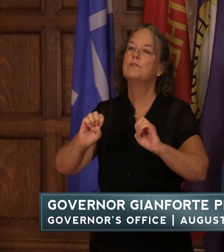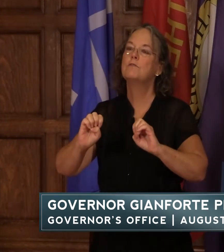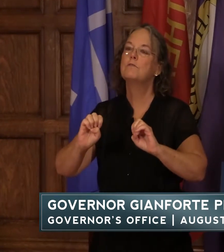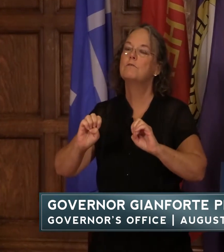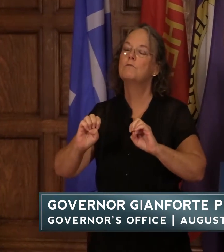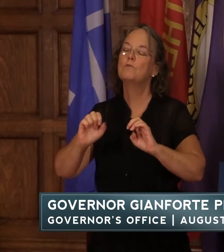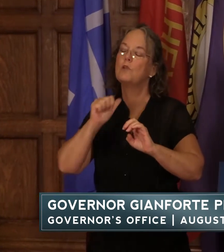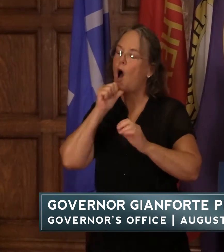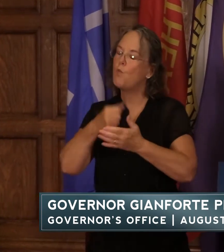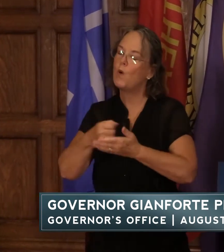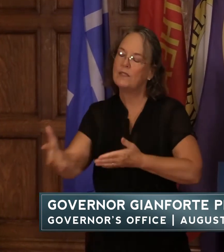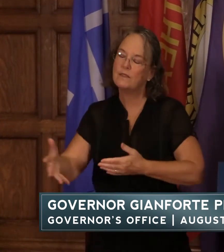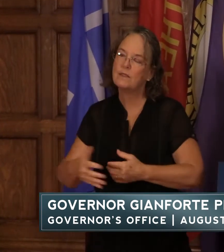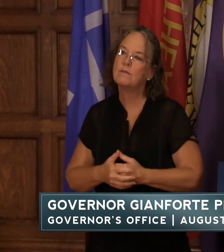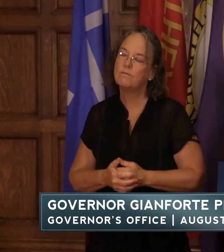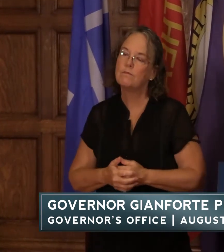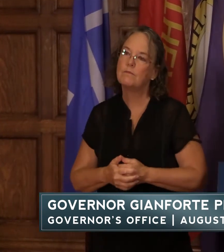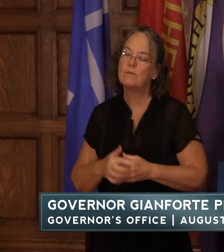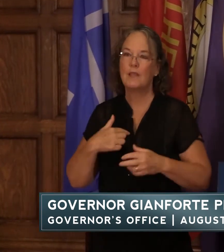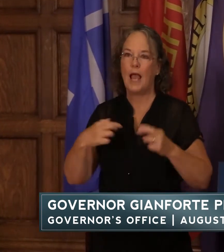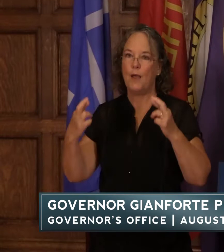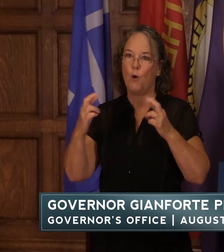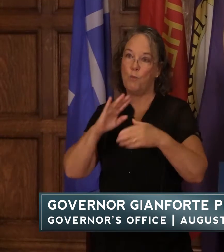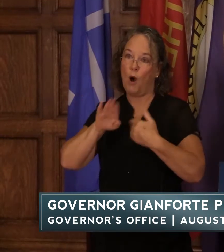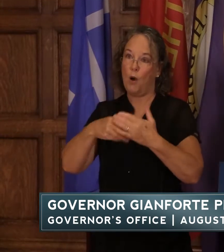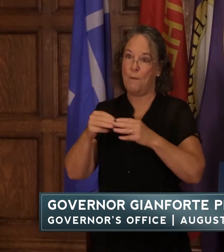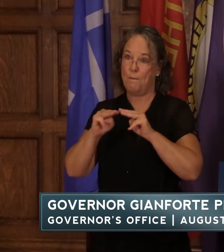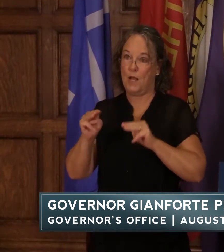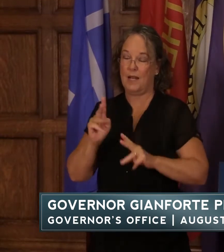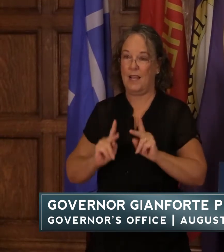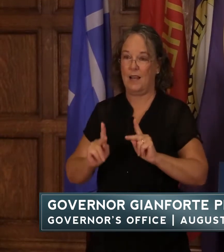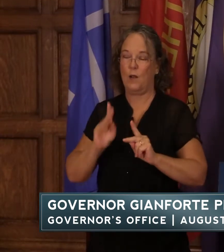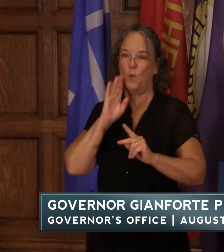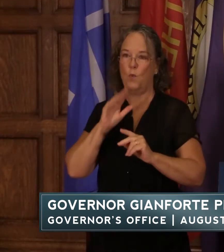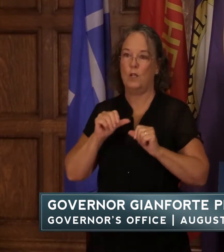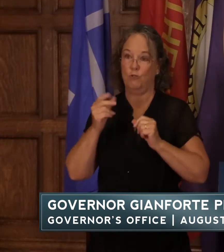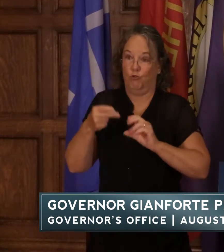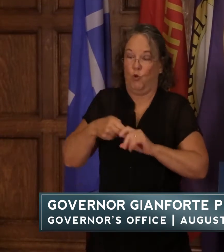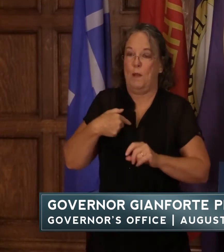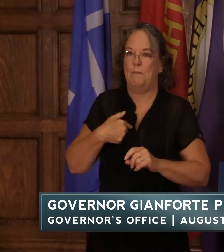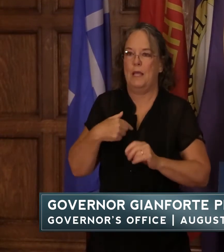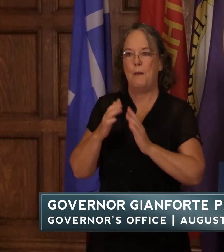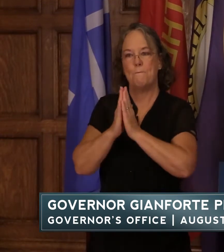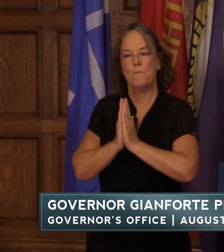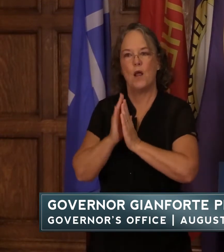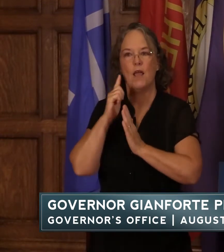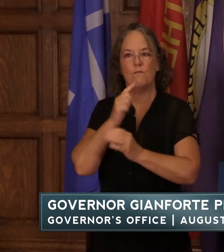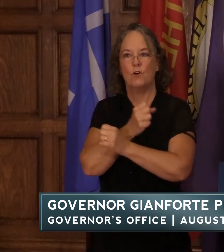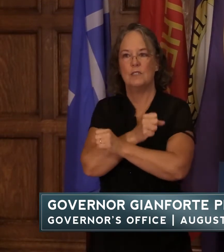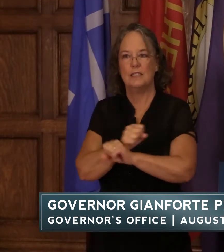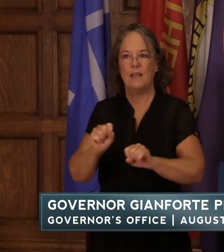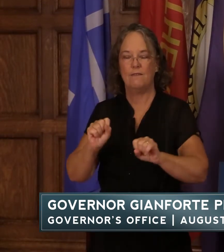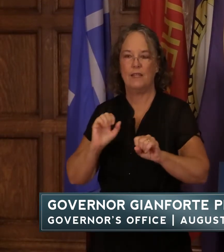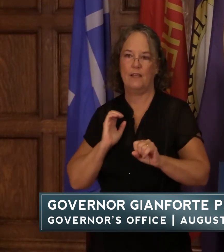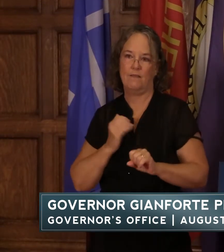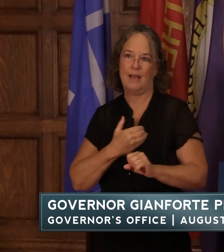i hope all montanans will join me in praying for the safety and security of our citizens